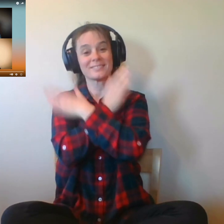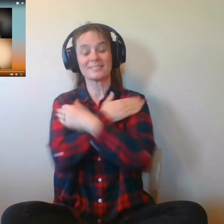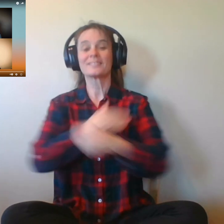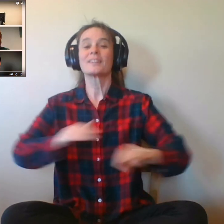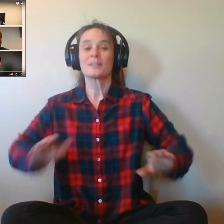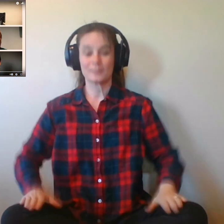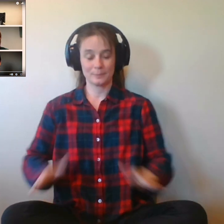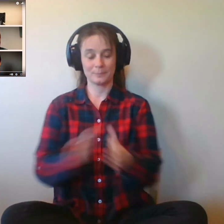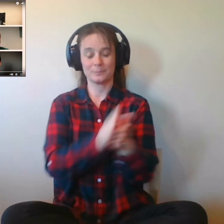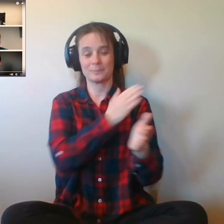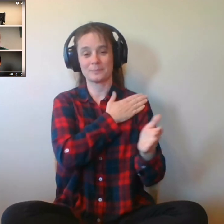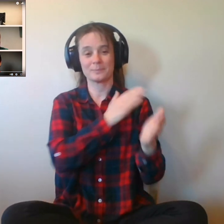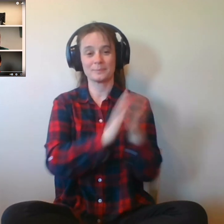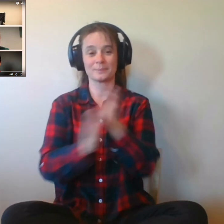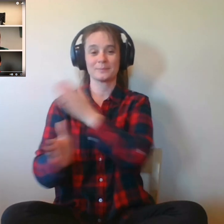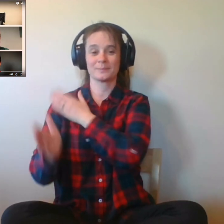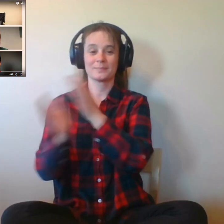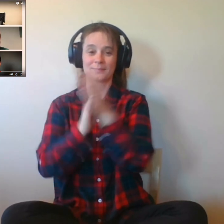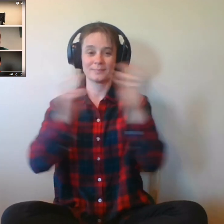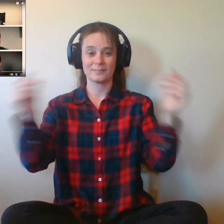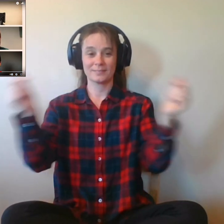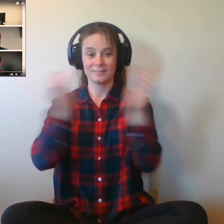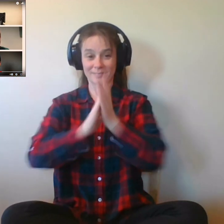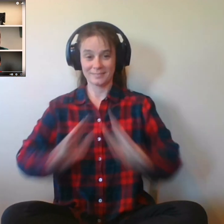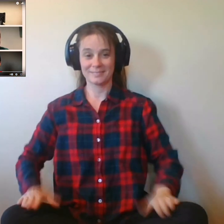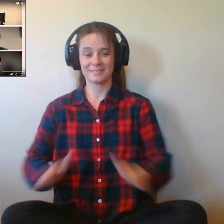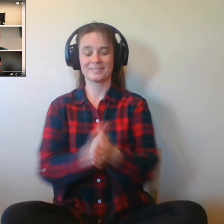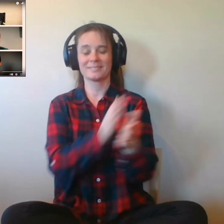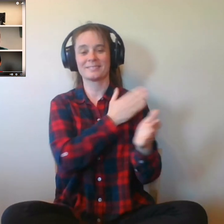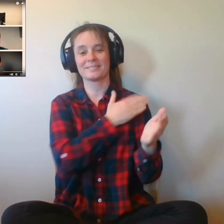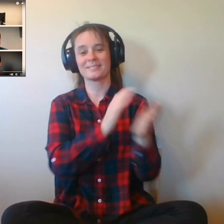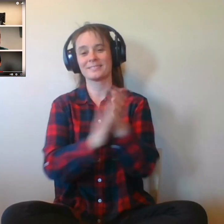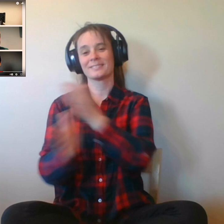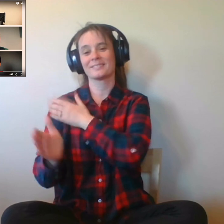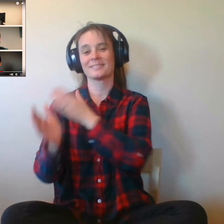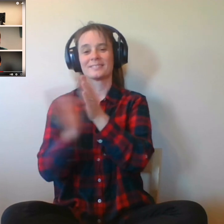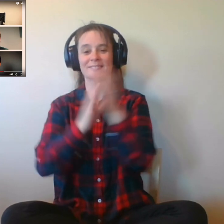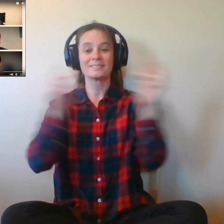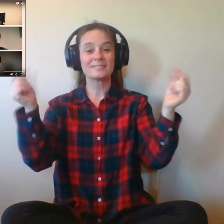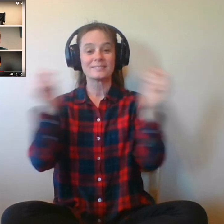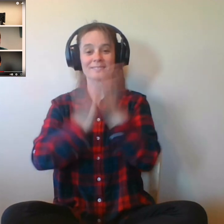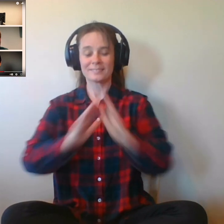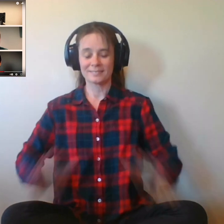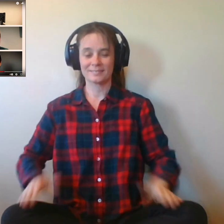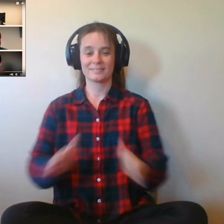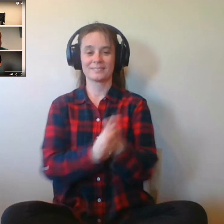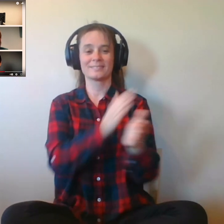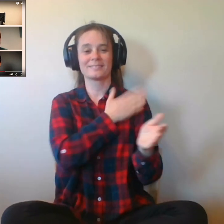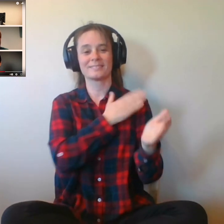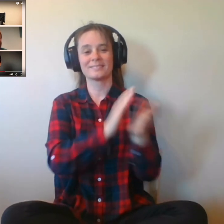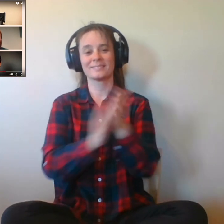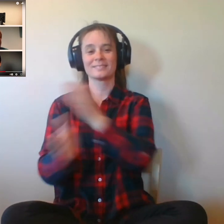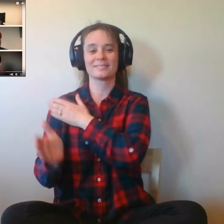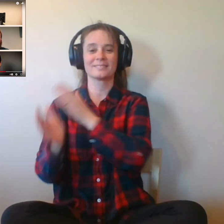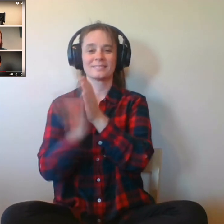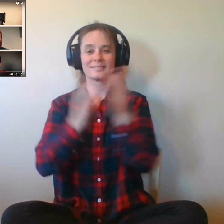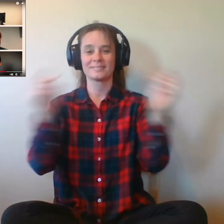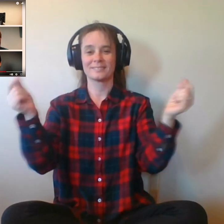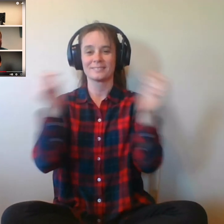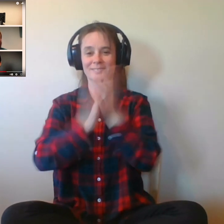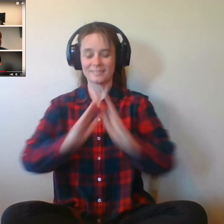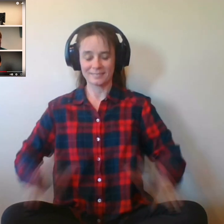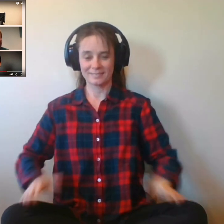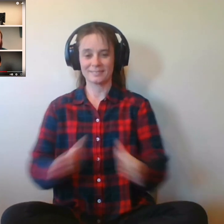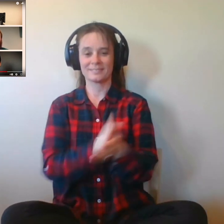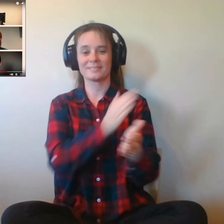crew and all. Soon may the well and land come, To bring us sugar and tea and rum. One day when the tonguing